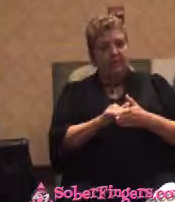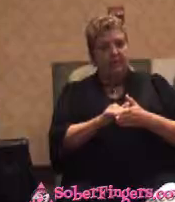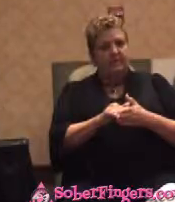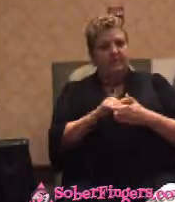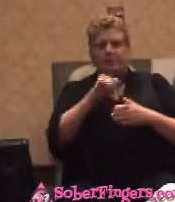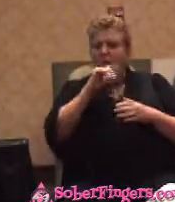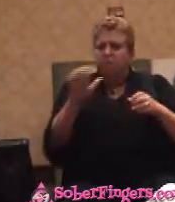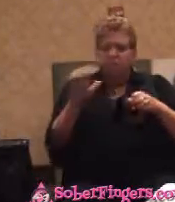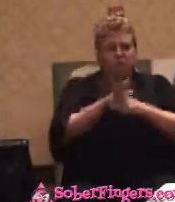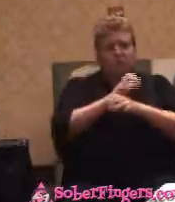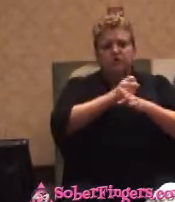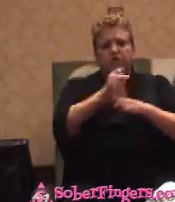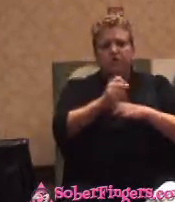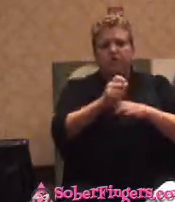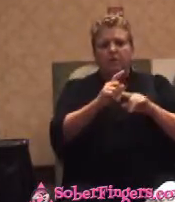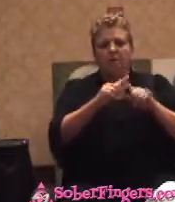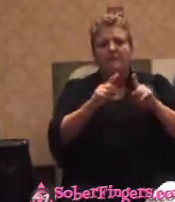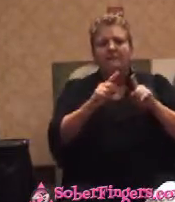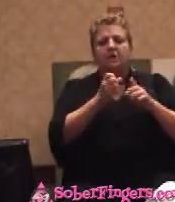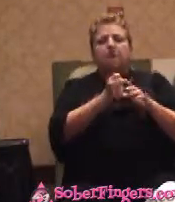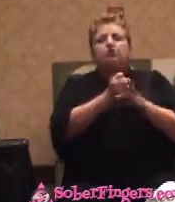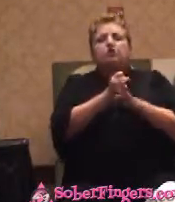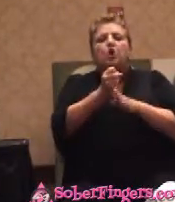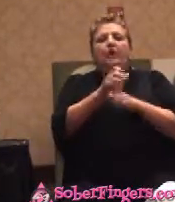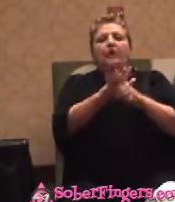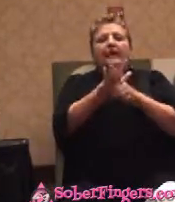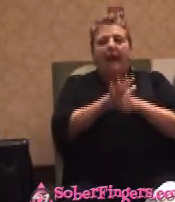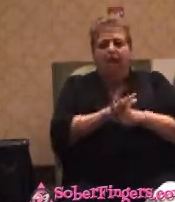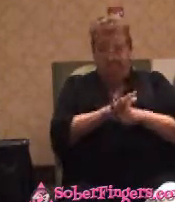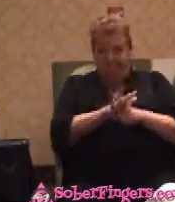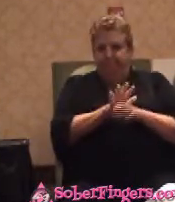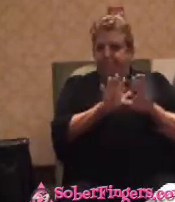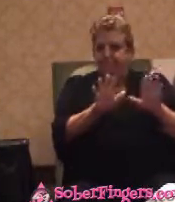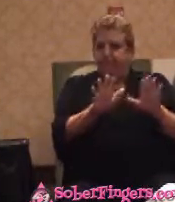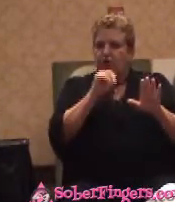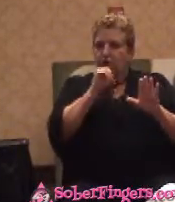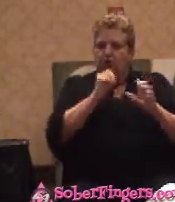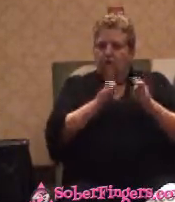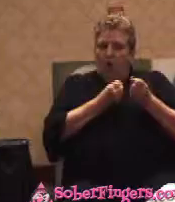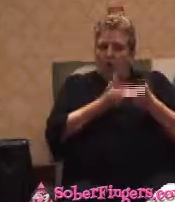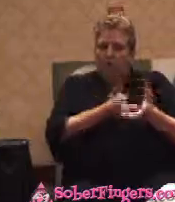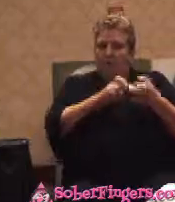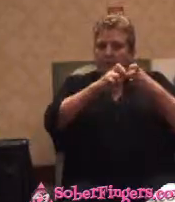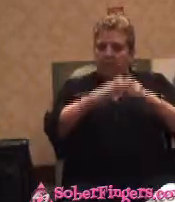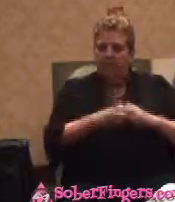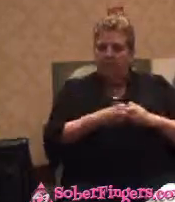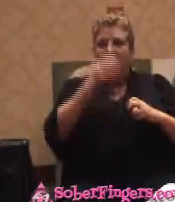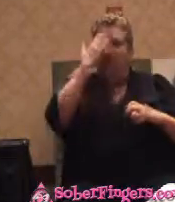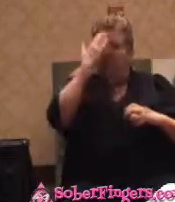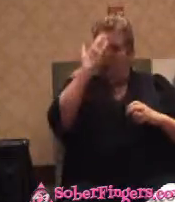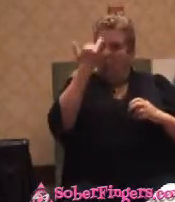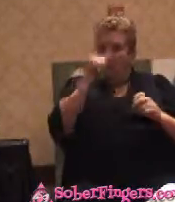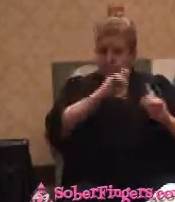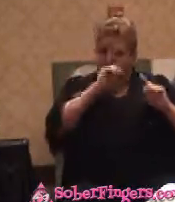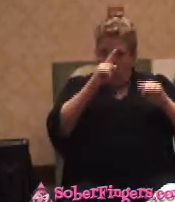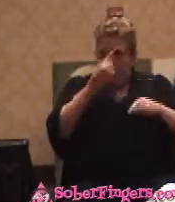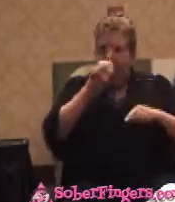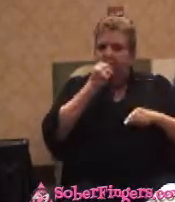not to cause a problem. I know why we're going out to have a dinner and I know why we're coming back to my house because already